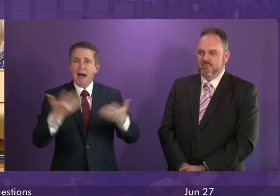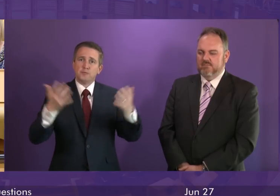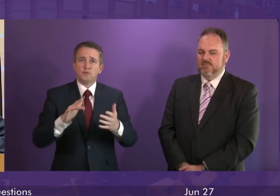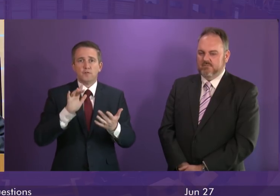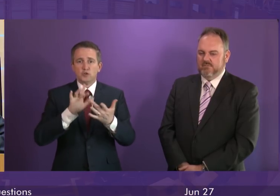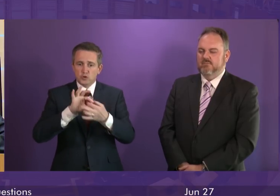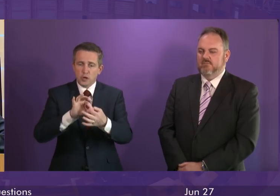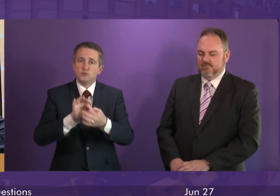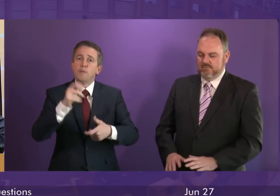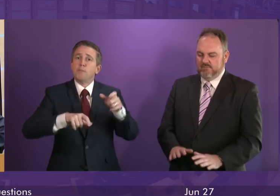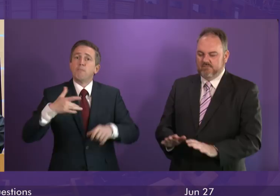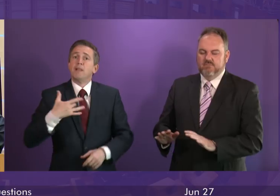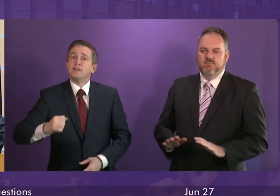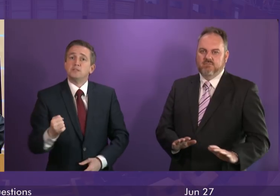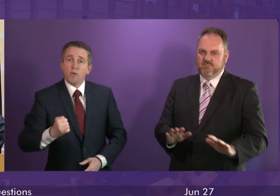in Scotland.